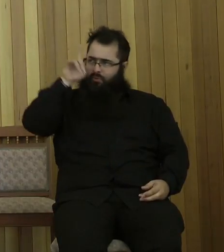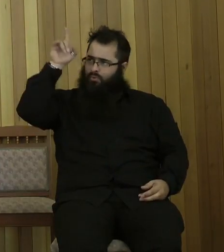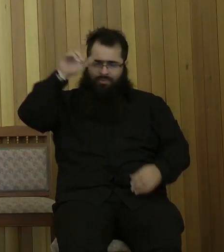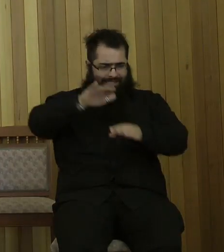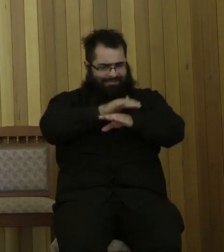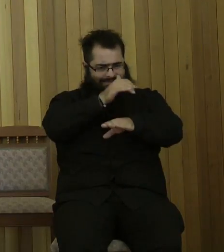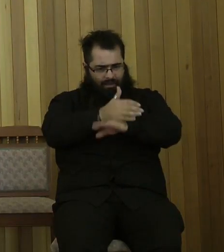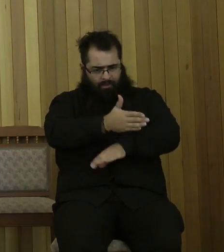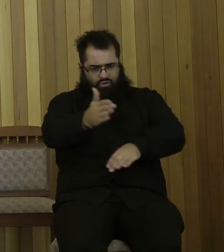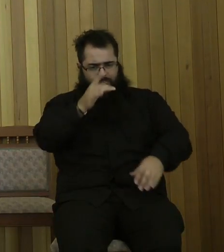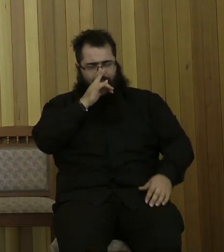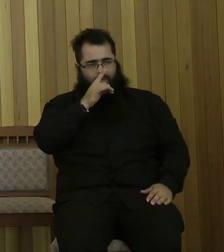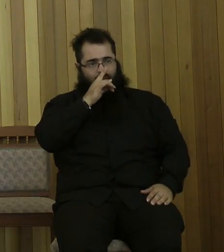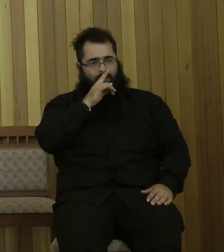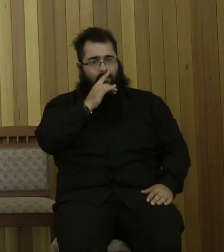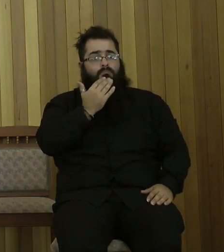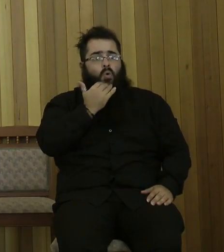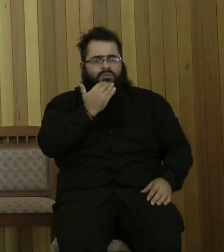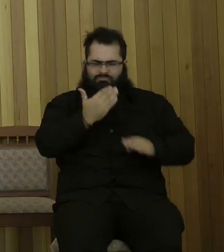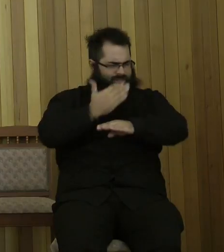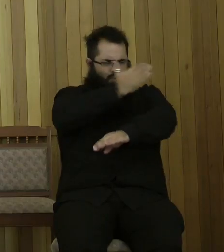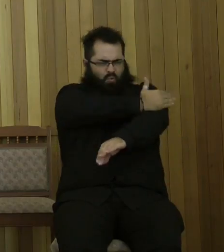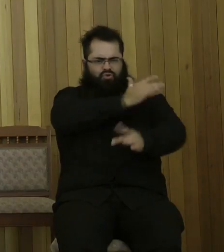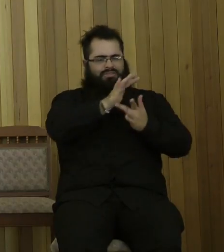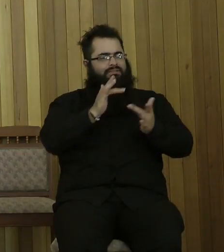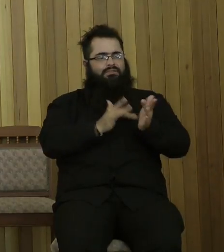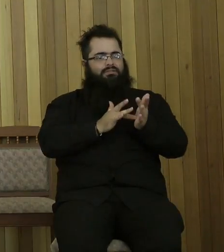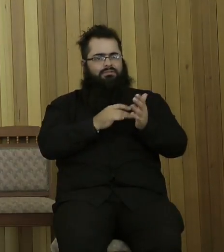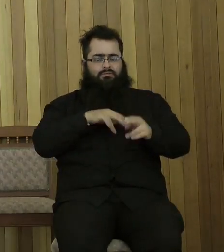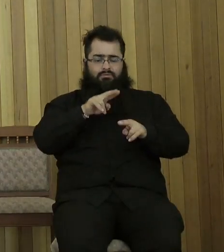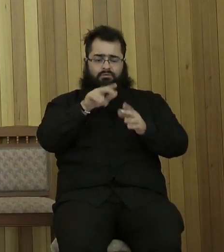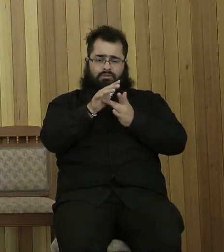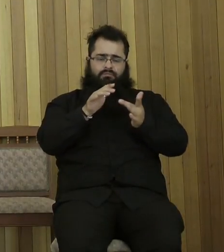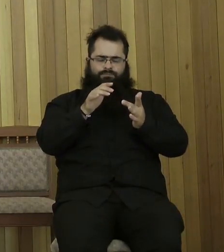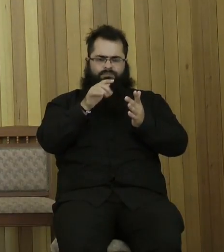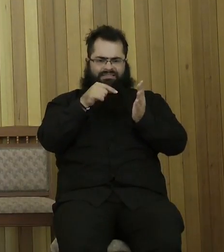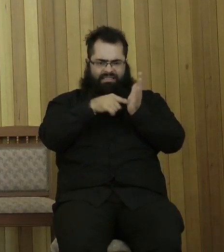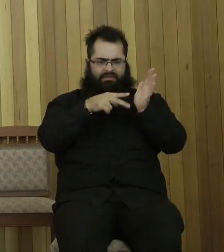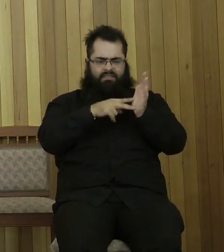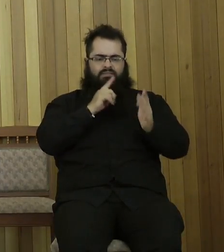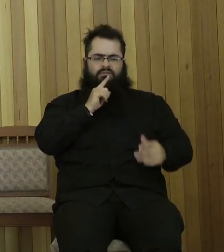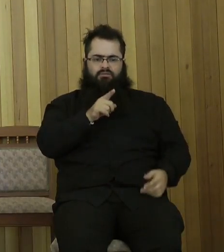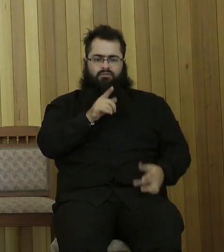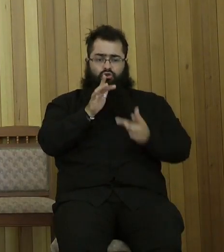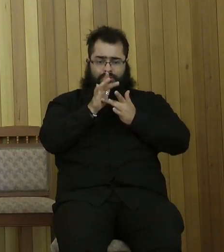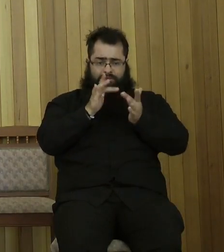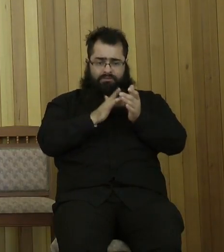Father of His people. And so, the God of the Old Testament whom sons hear as a veryful God is in reality the